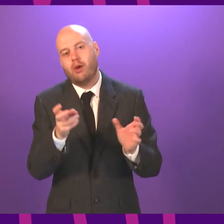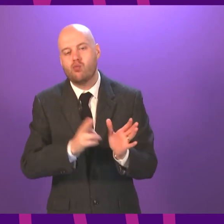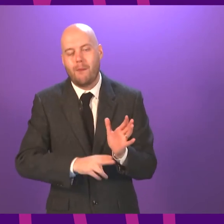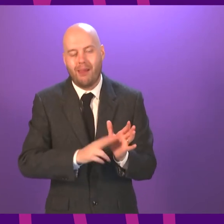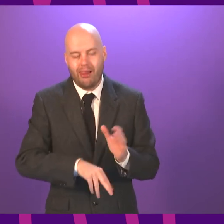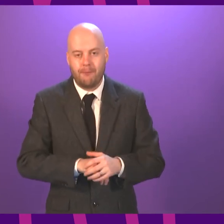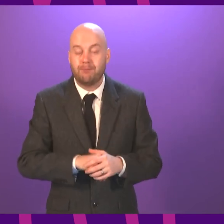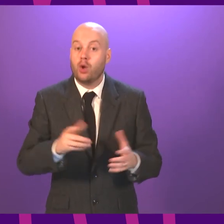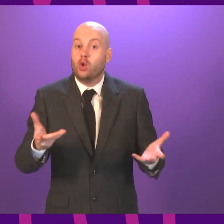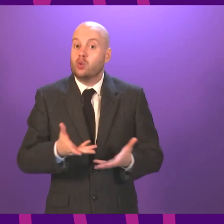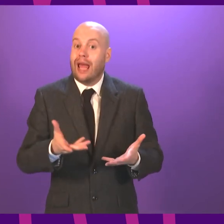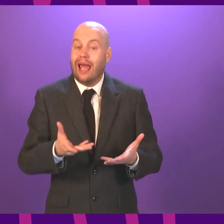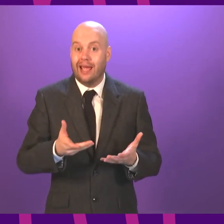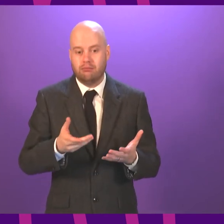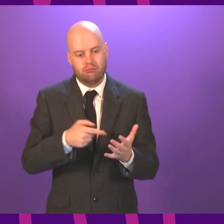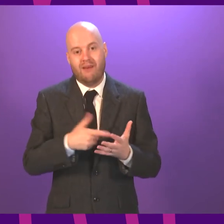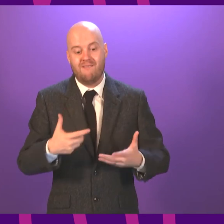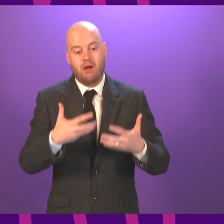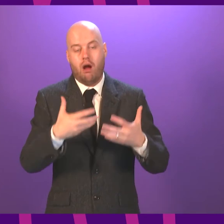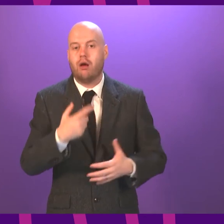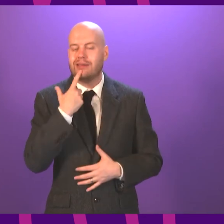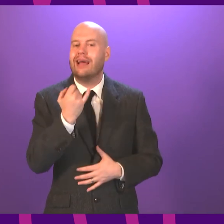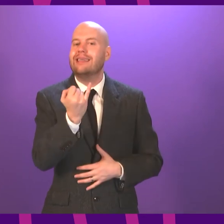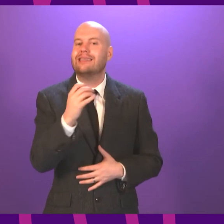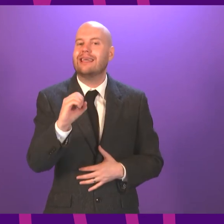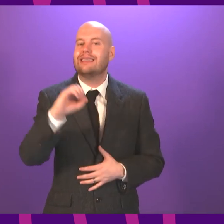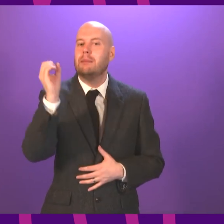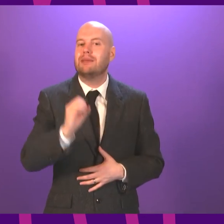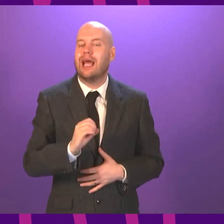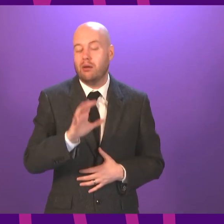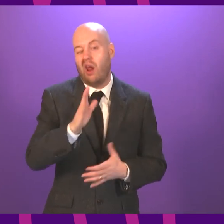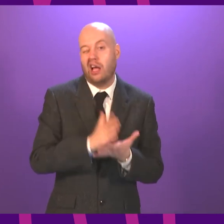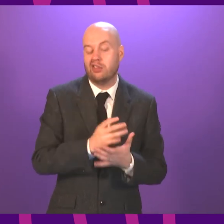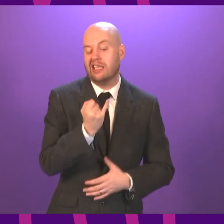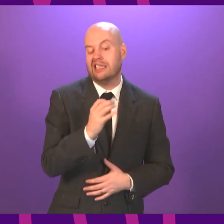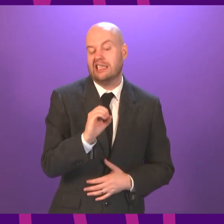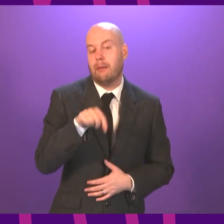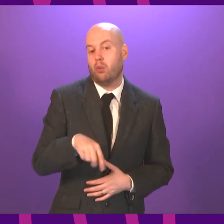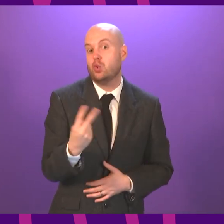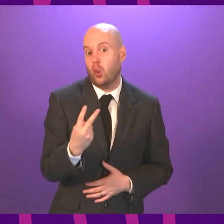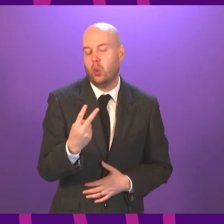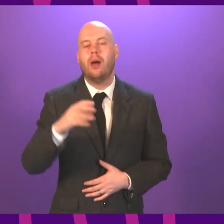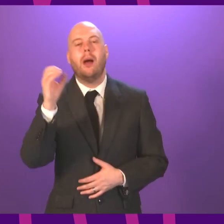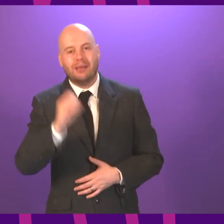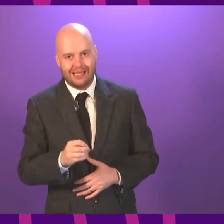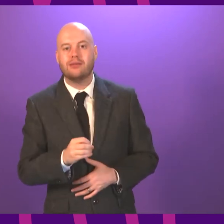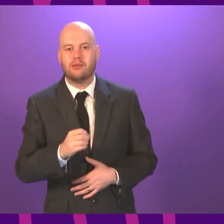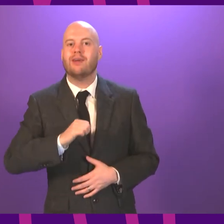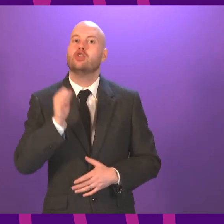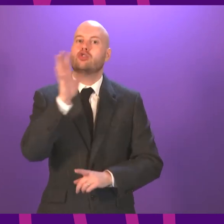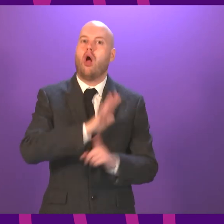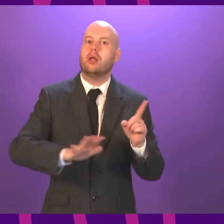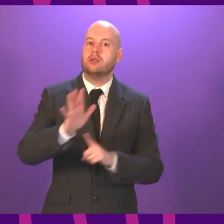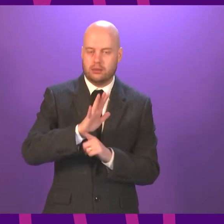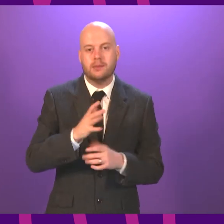there is now more than 60% of the total population in Scotland. 60.2% has had a first dose of the vaccine,